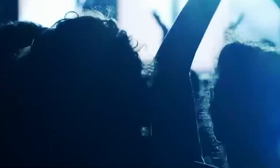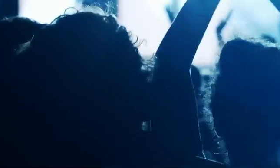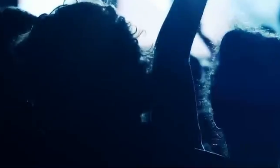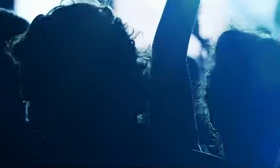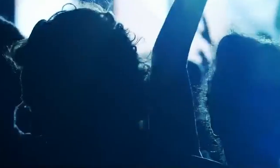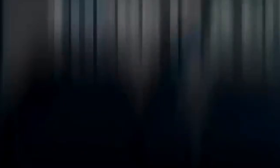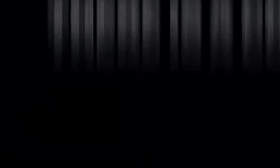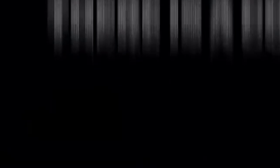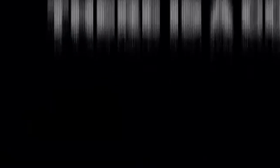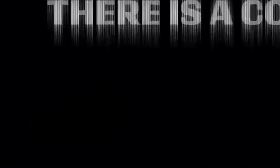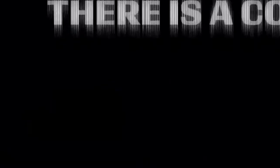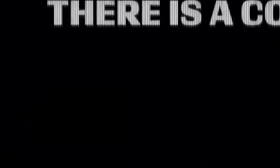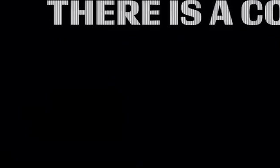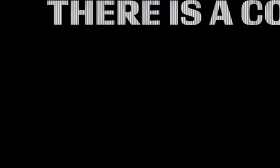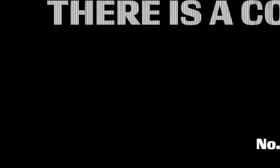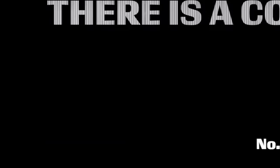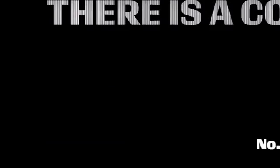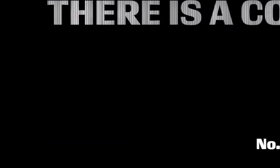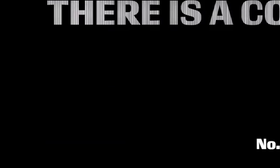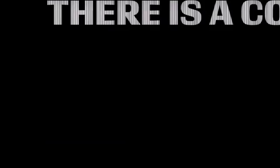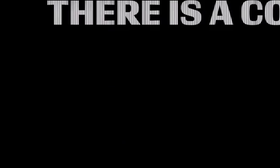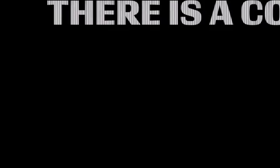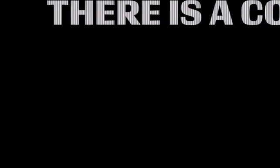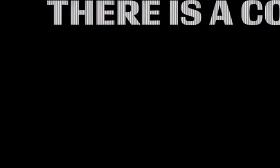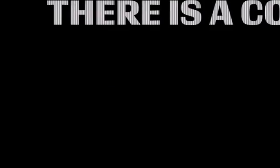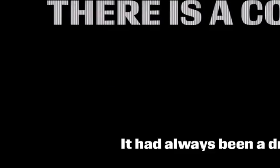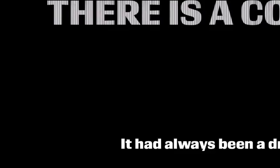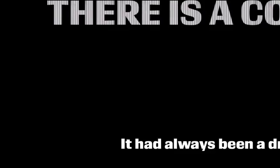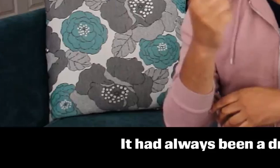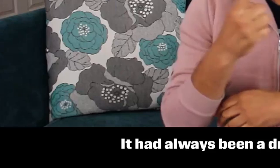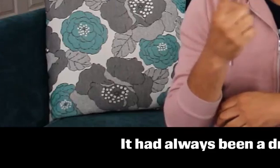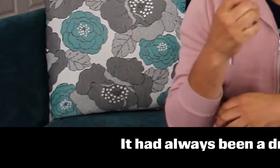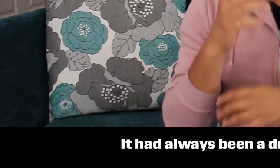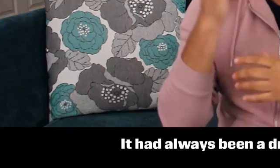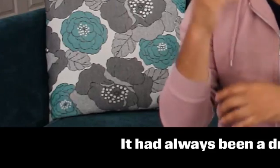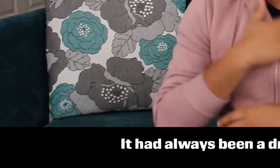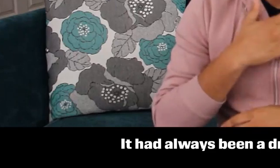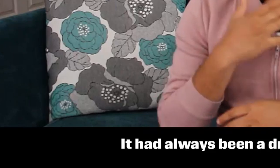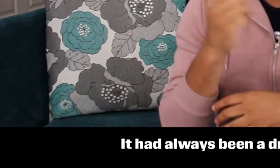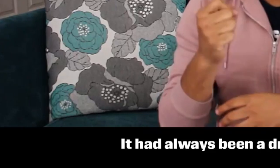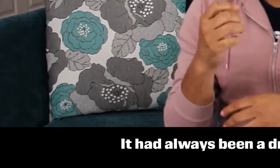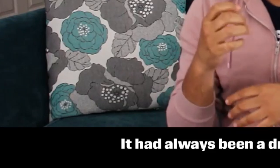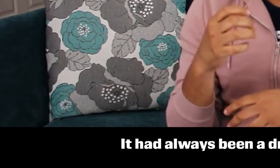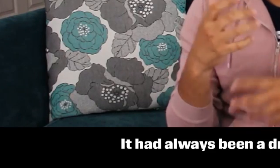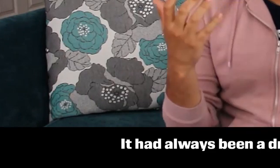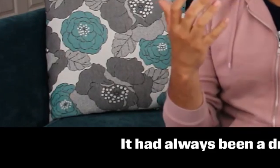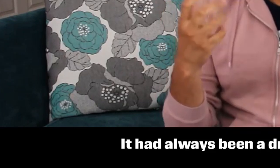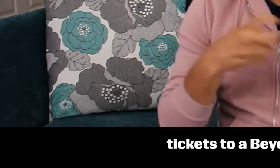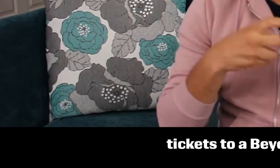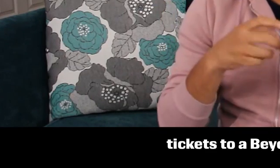no. It had always been a dream of mine to get tickets to